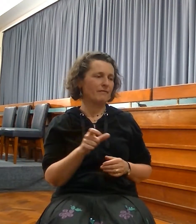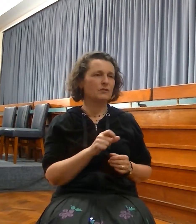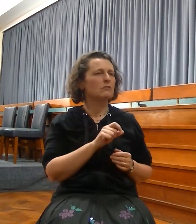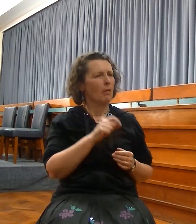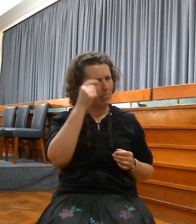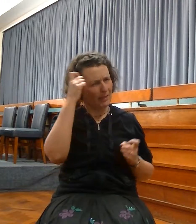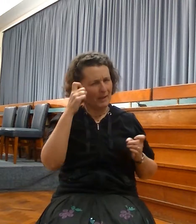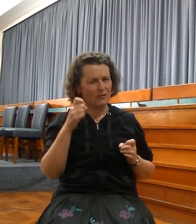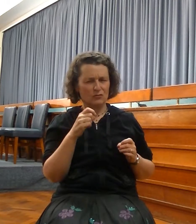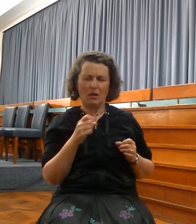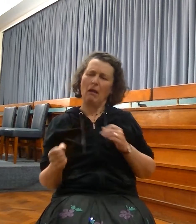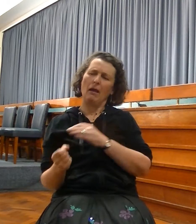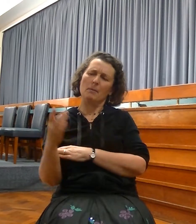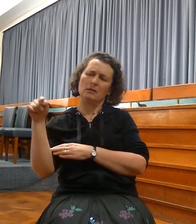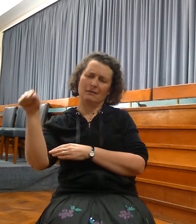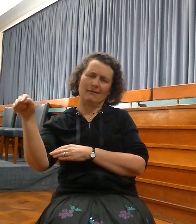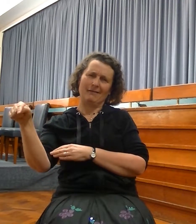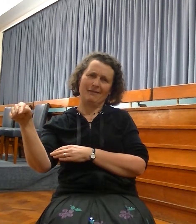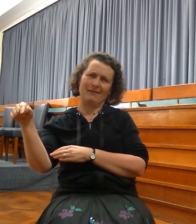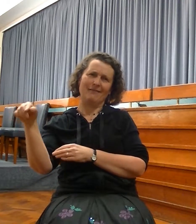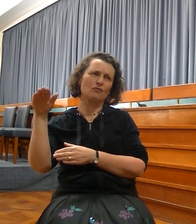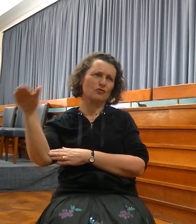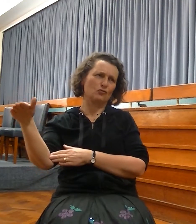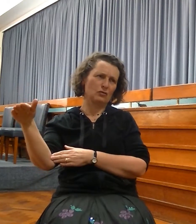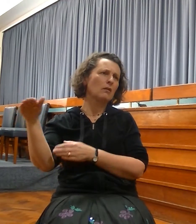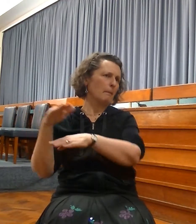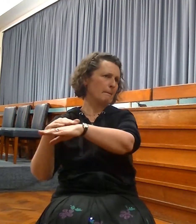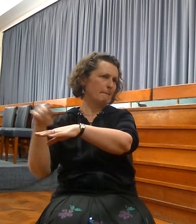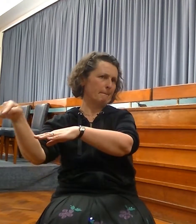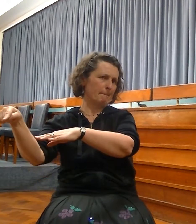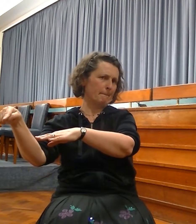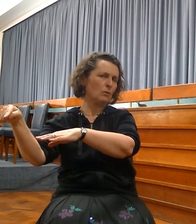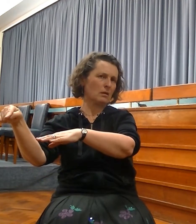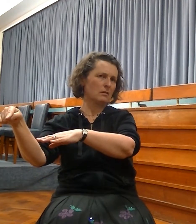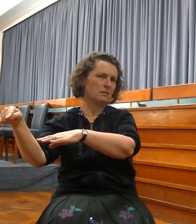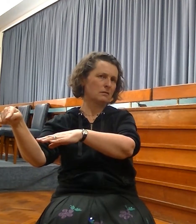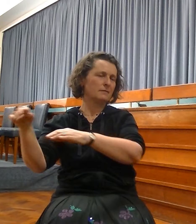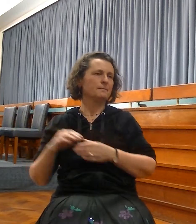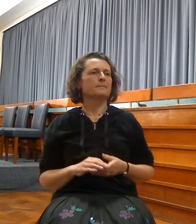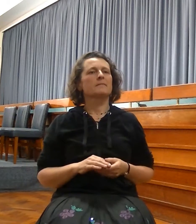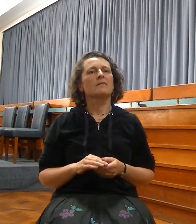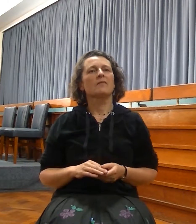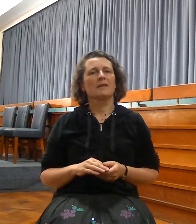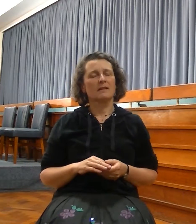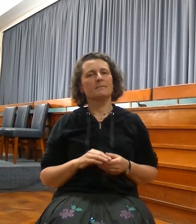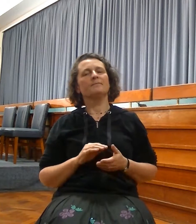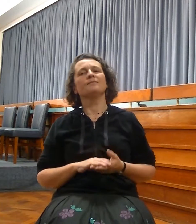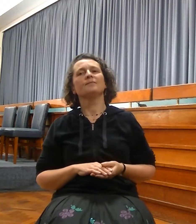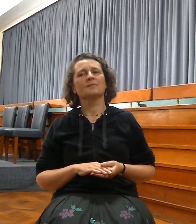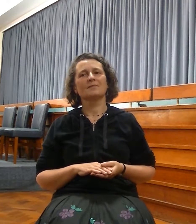in a new way. And this is an example in this chapter. Well, I'm going to take you to close. I'd like to talk about a number